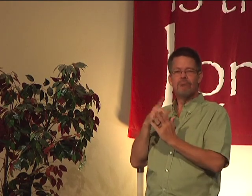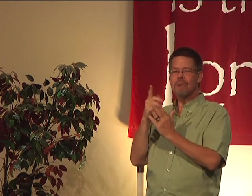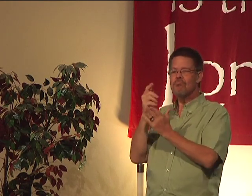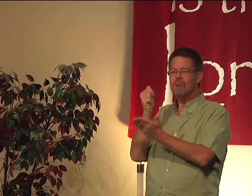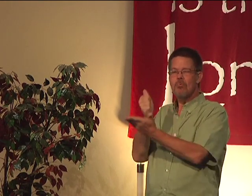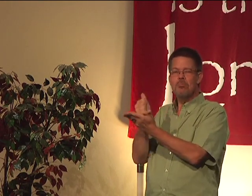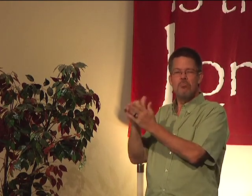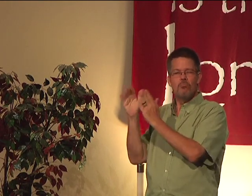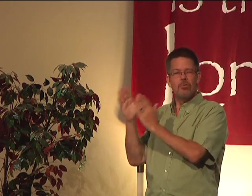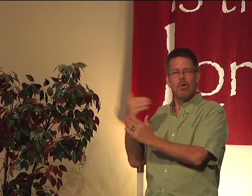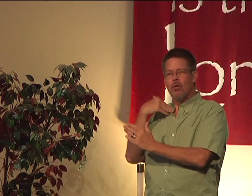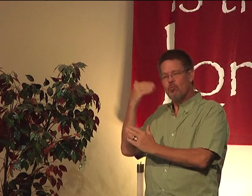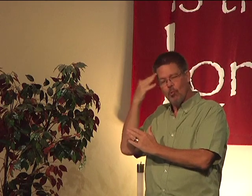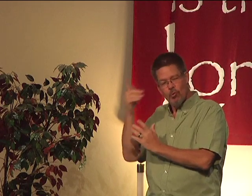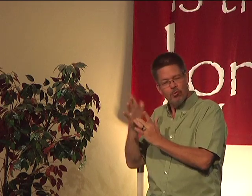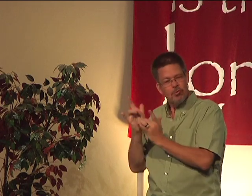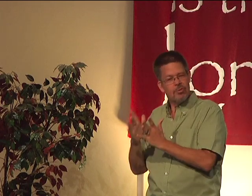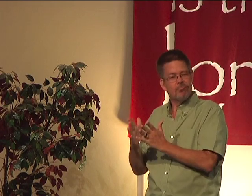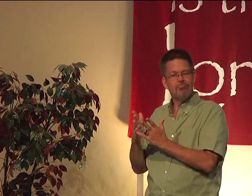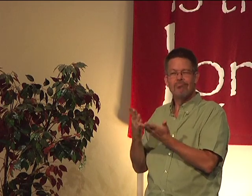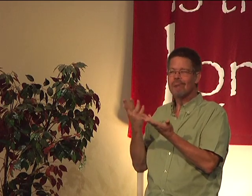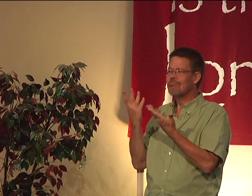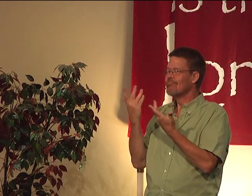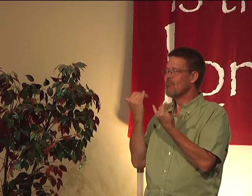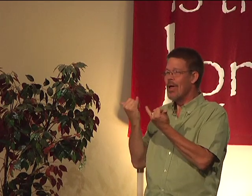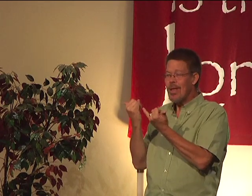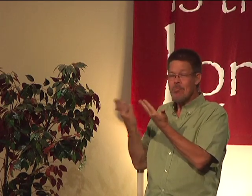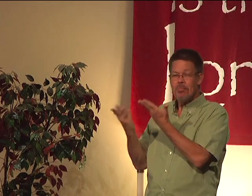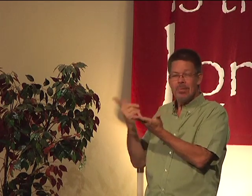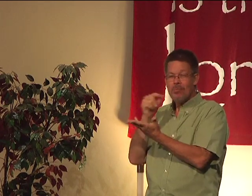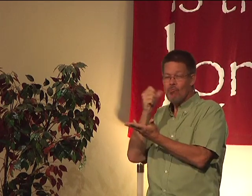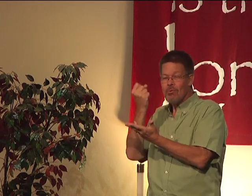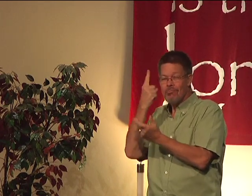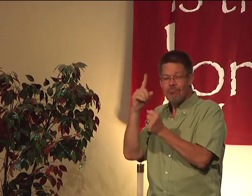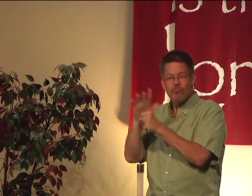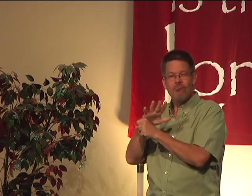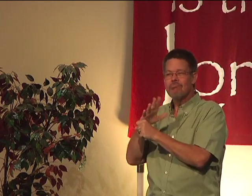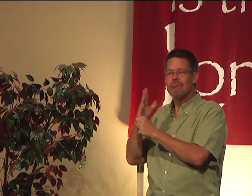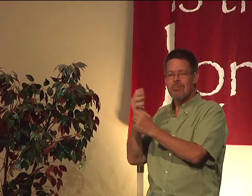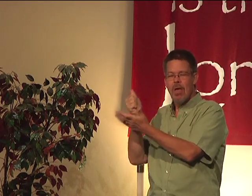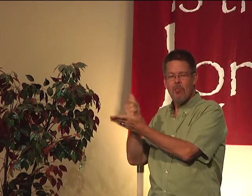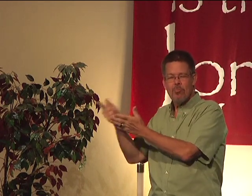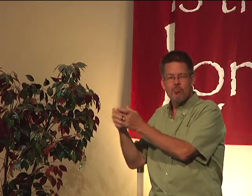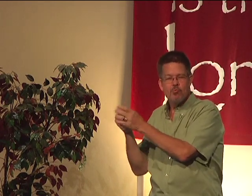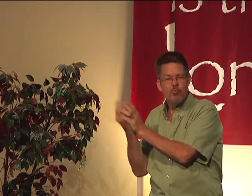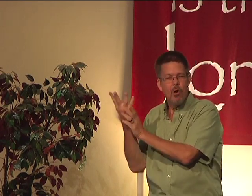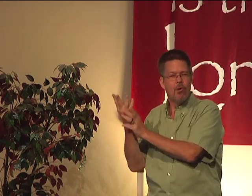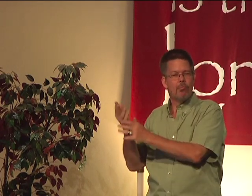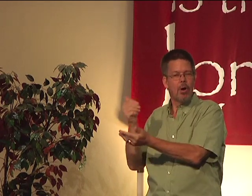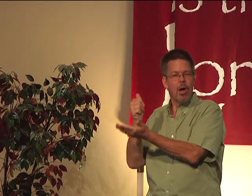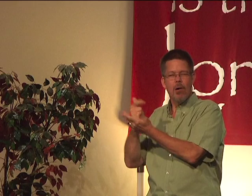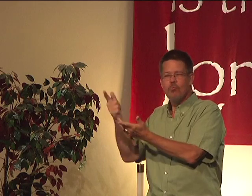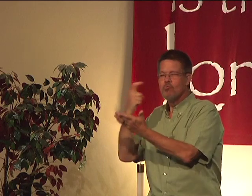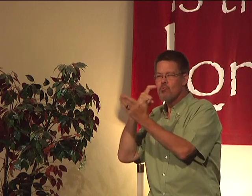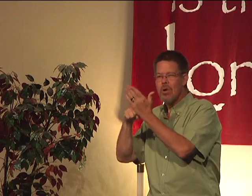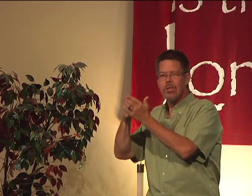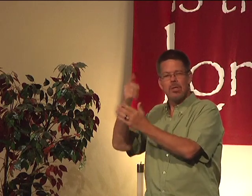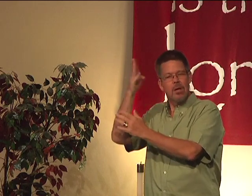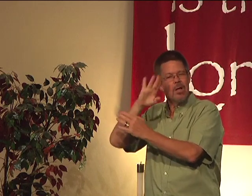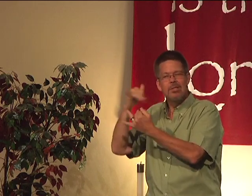Pray. Help that person to know Jesus. Right now, maybe they just don't understand fully. Help that person to grow. Pray